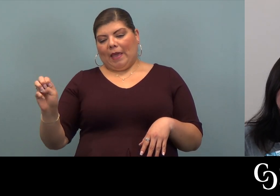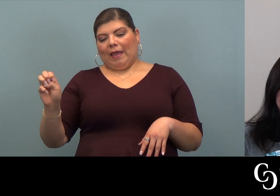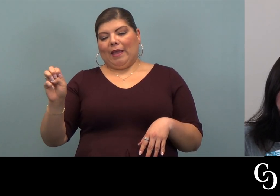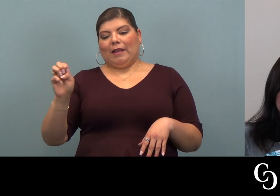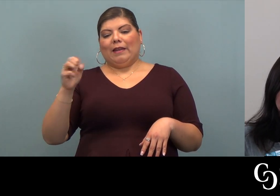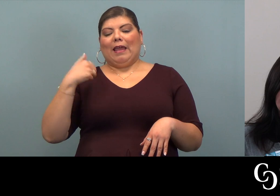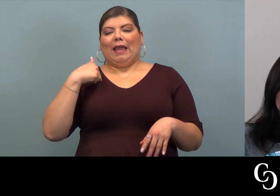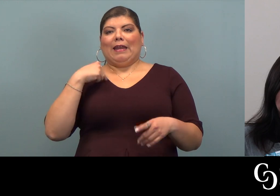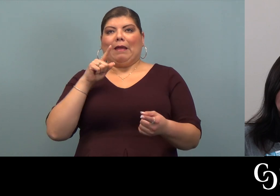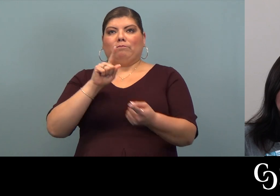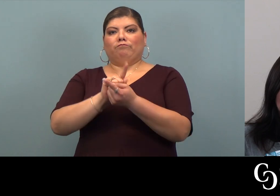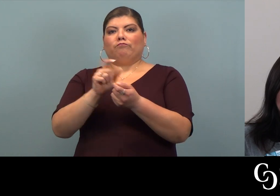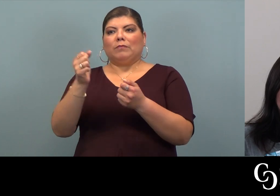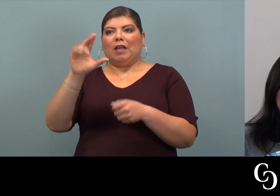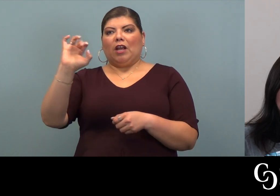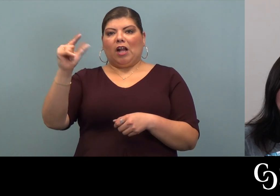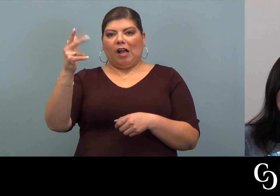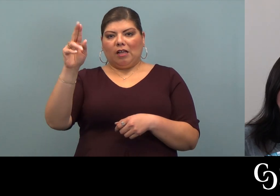health and human service.